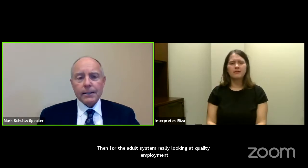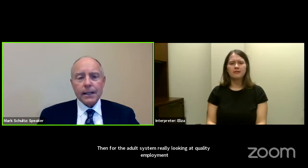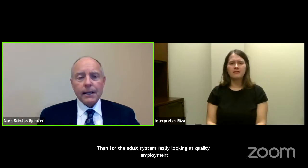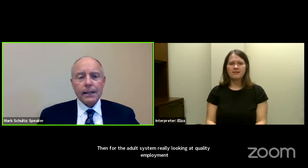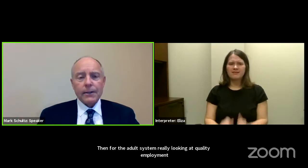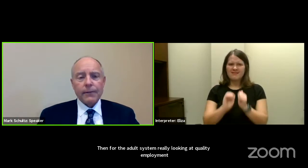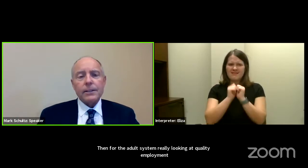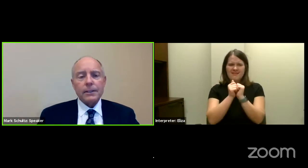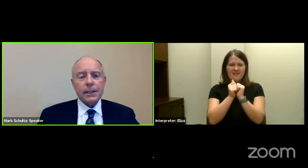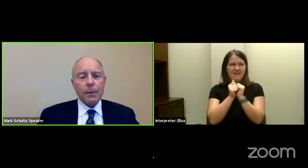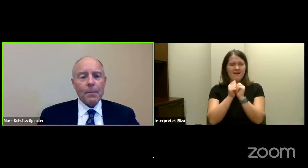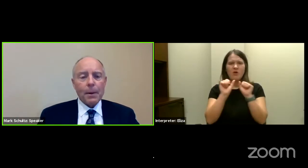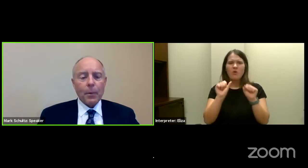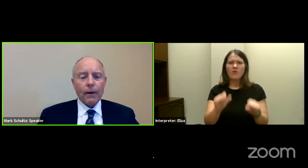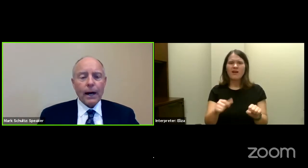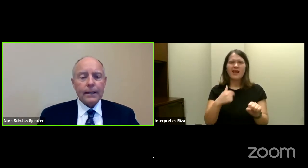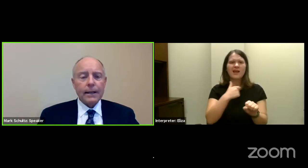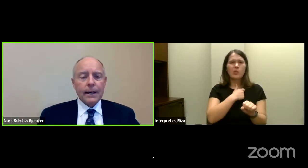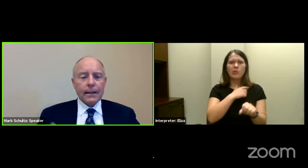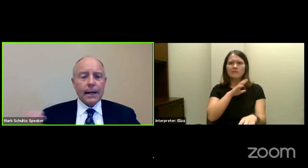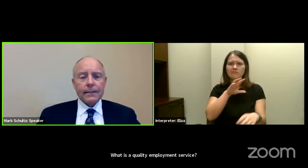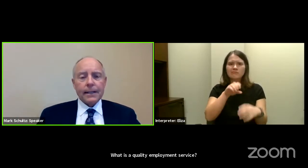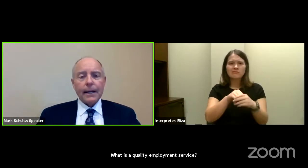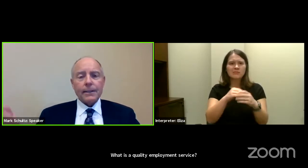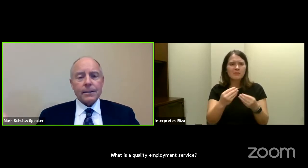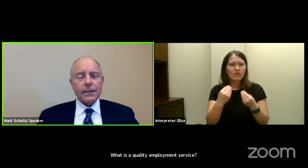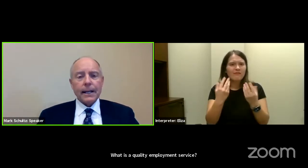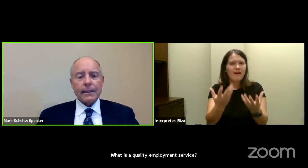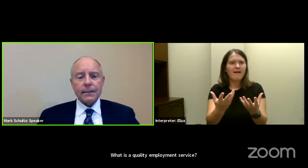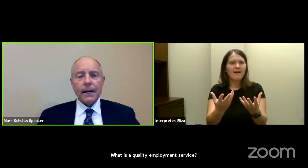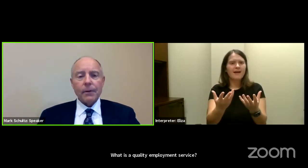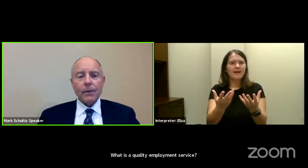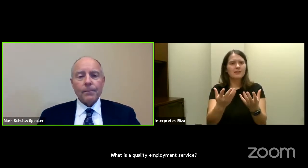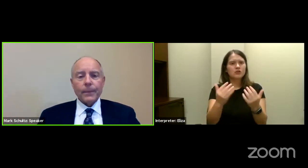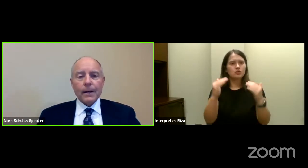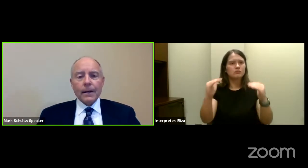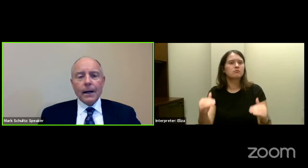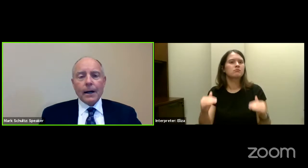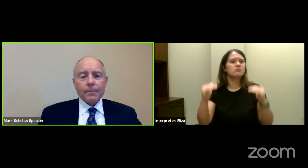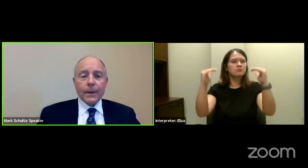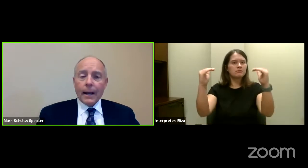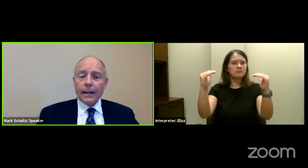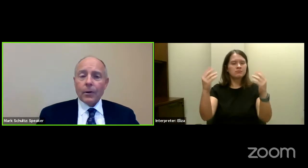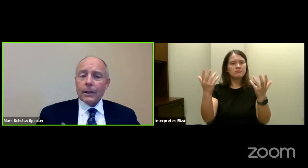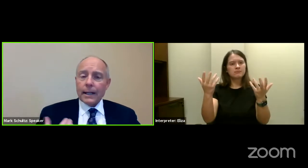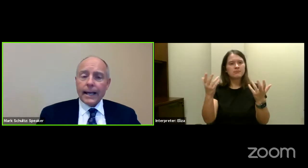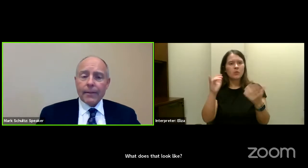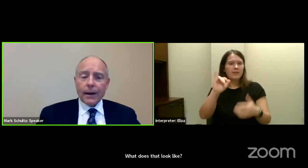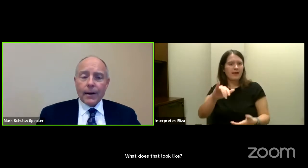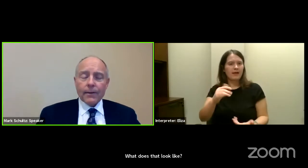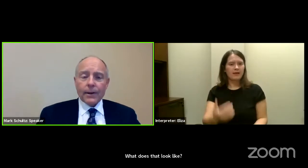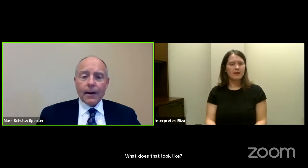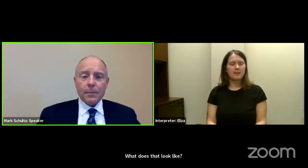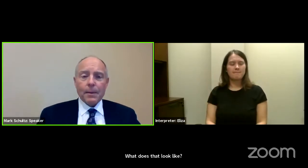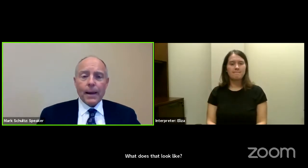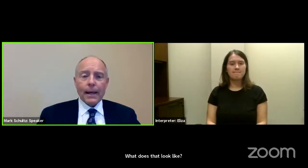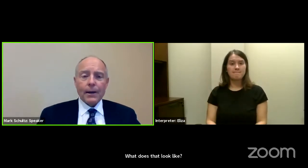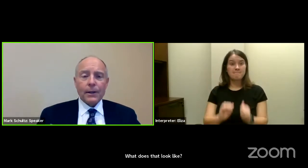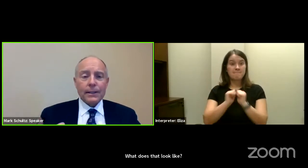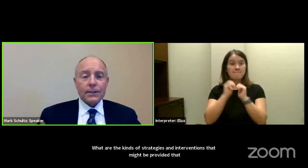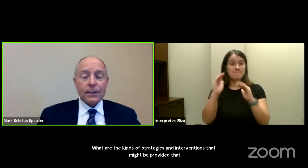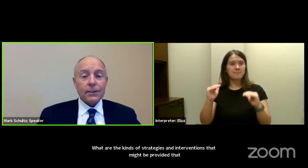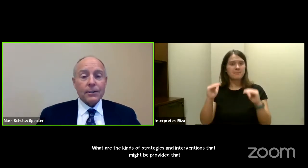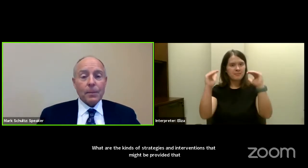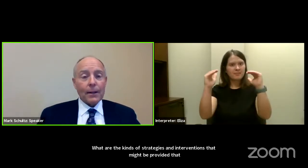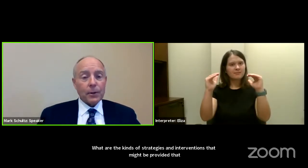strategies and interventions that might be provided that take us to the next level? In order to get there, you have to be